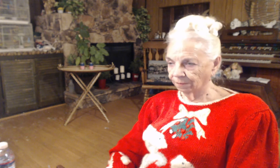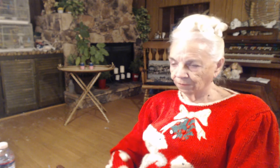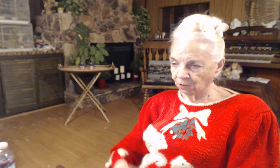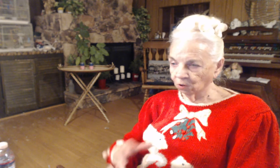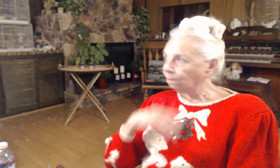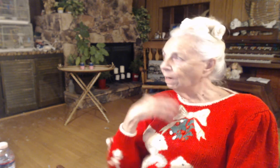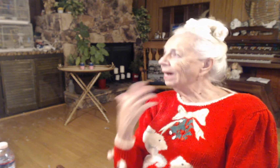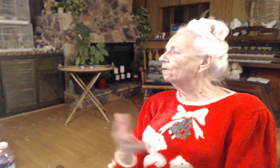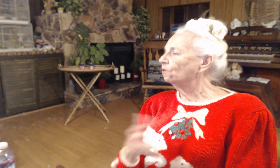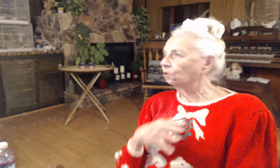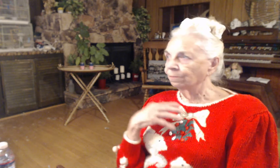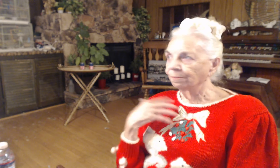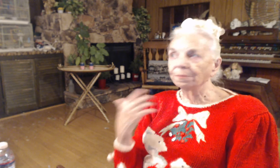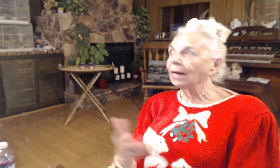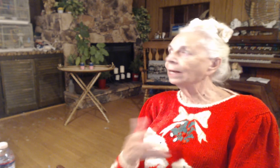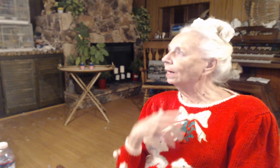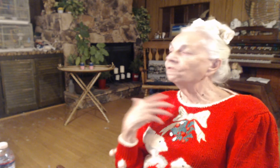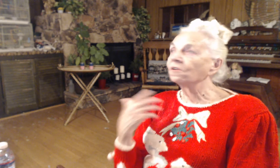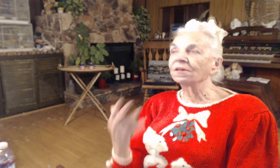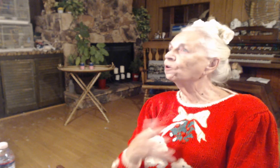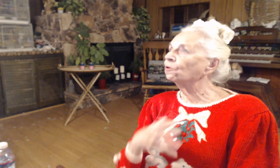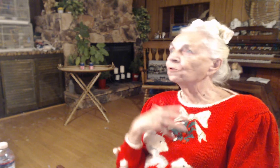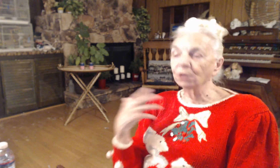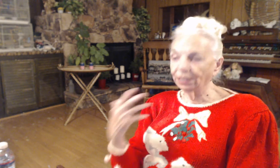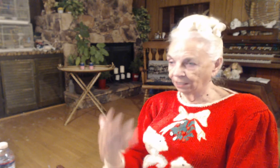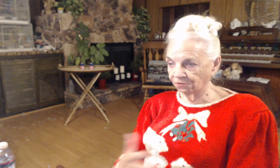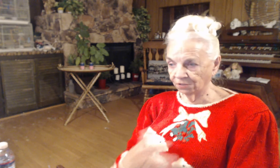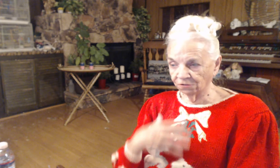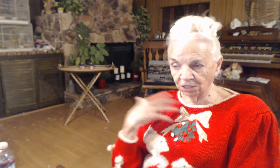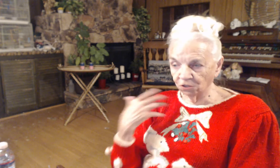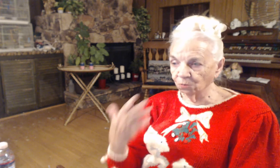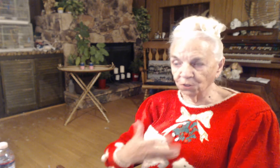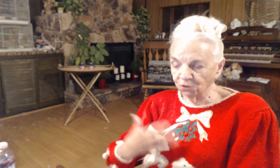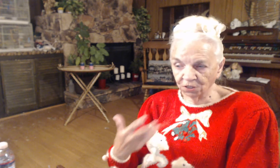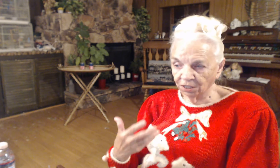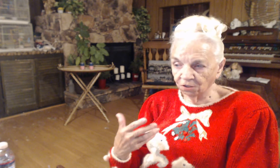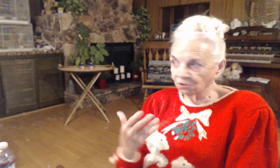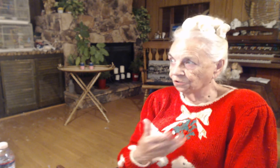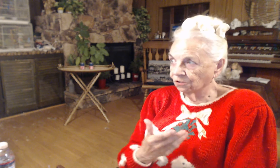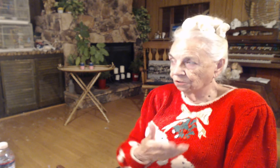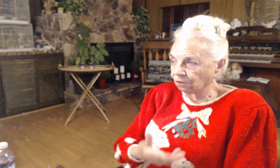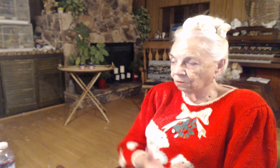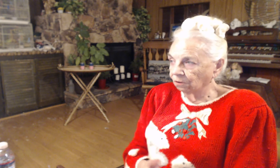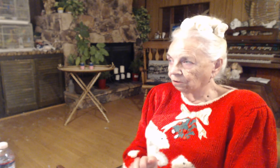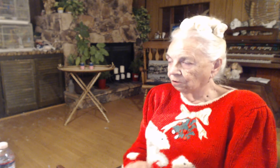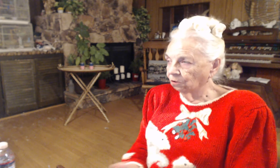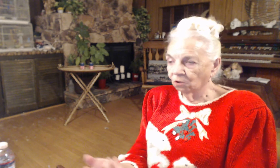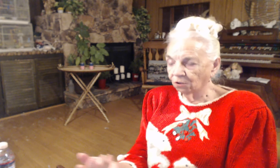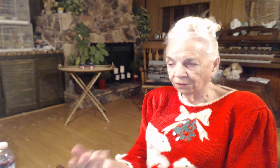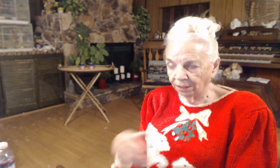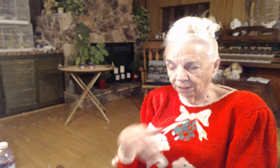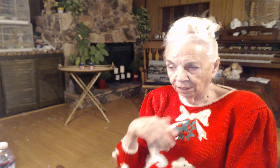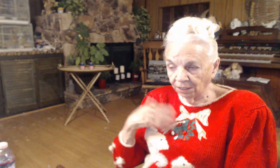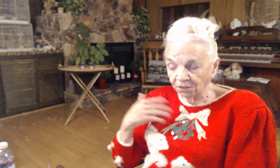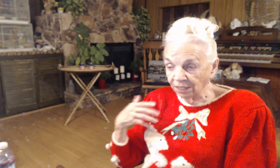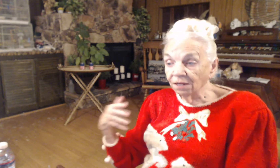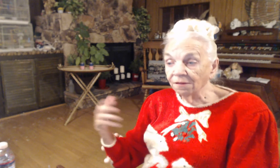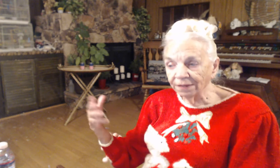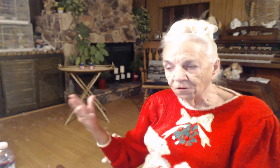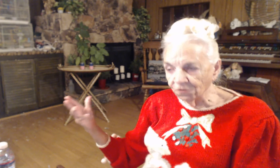Your mind, your body, everything you're doing is in your preaching and you just... Or into anything else that